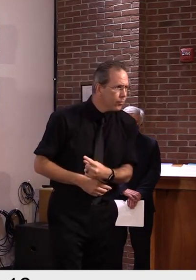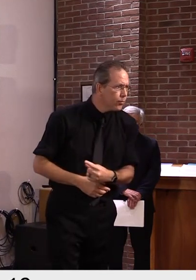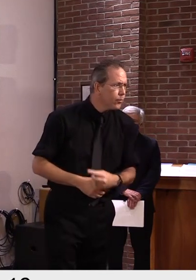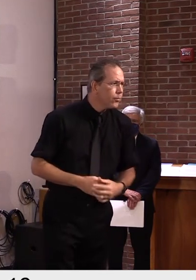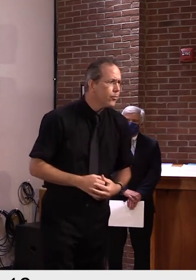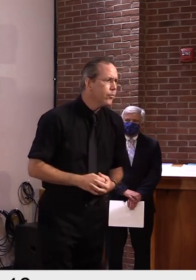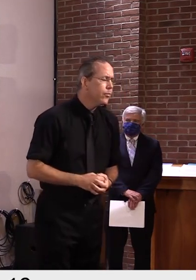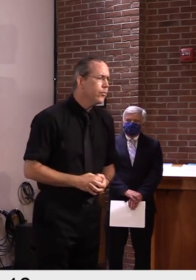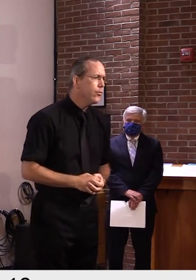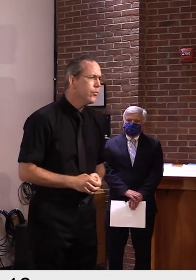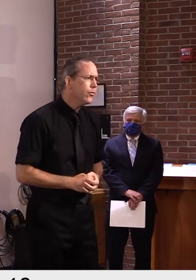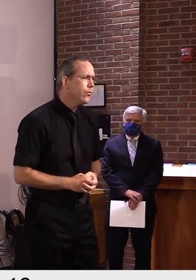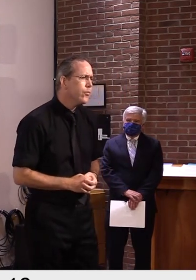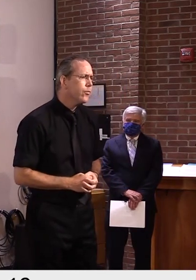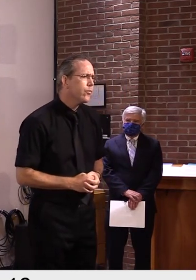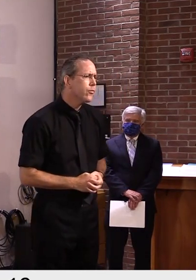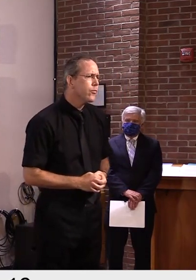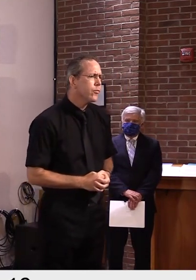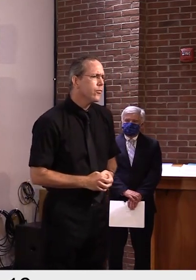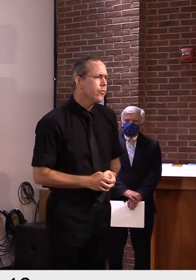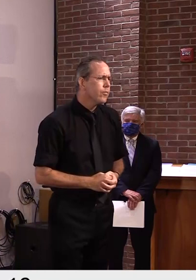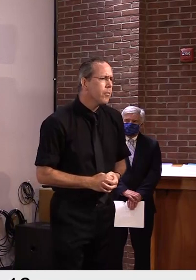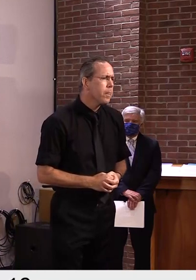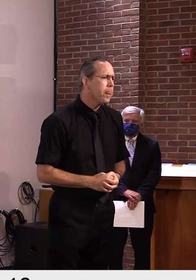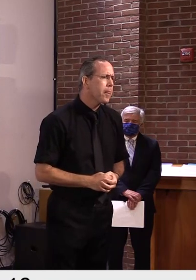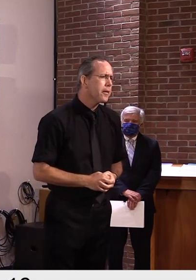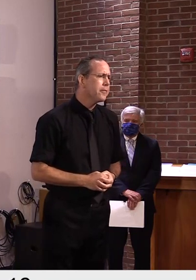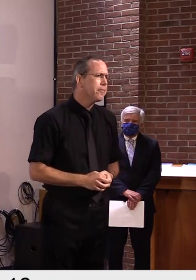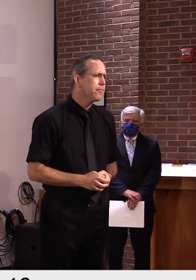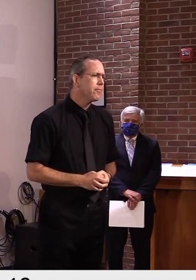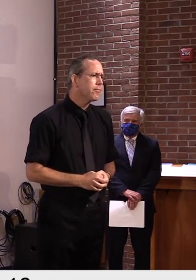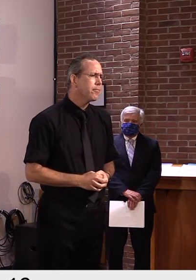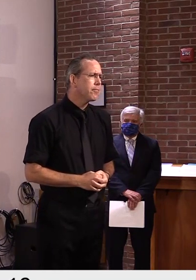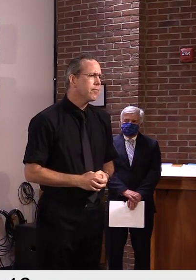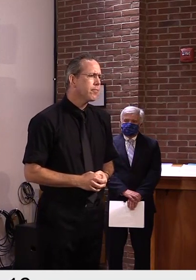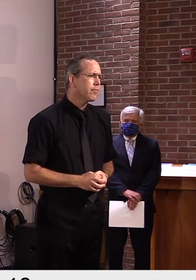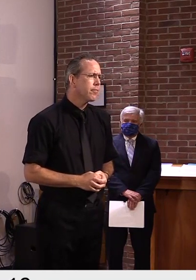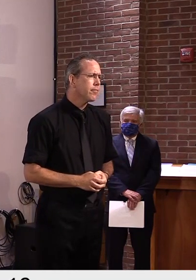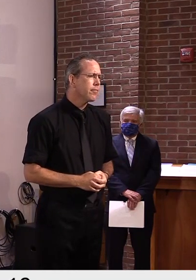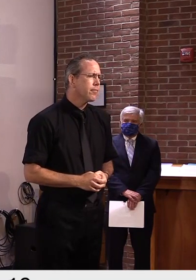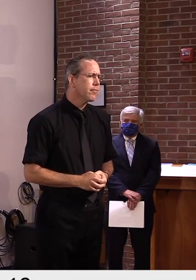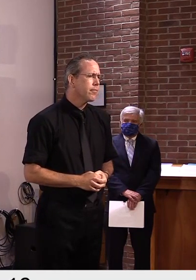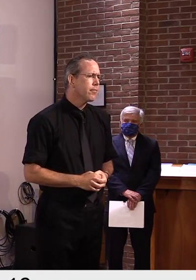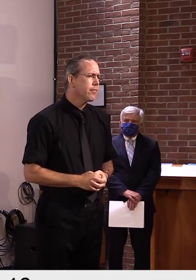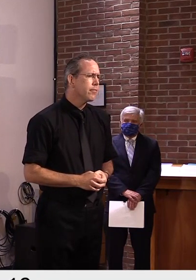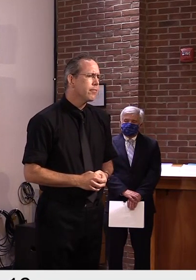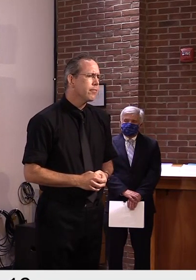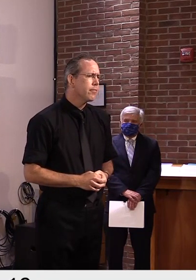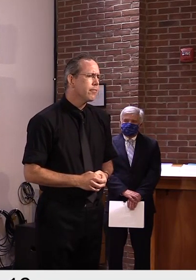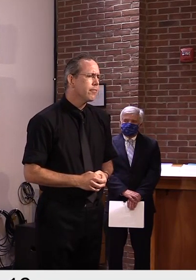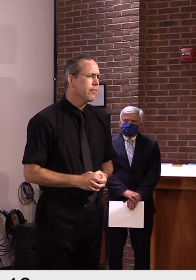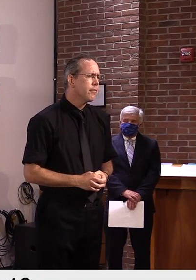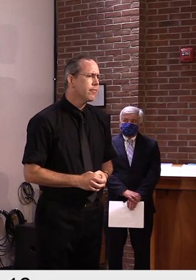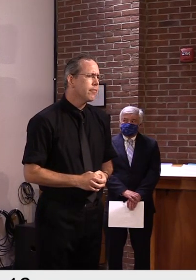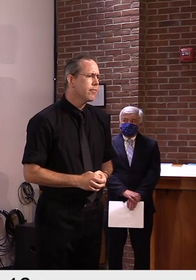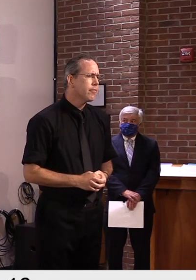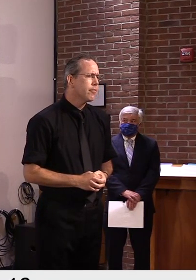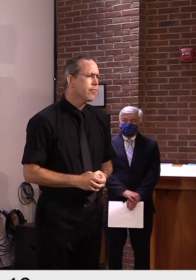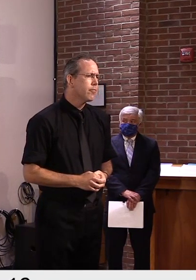would you like to do it? Or are you happy with the, with the sort of guardrails that is just exist in the current statute?